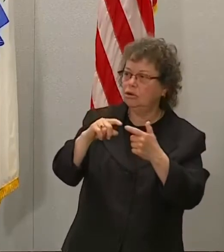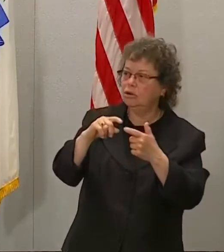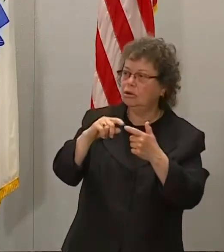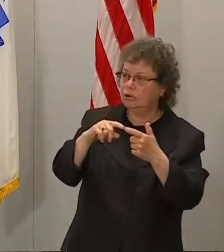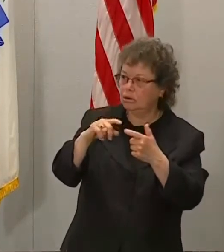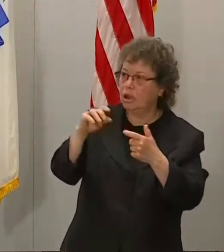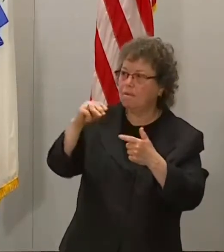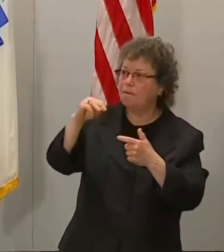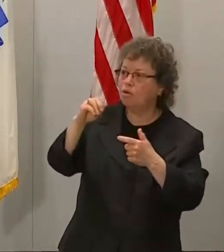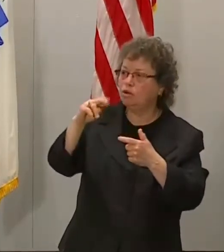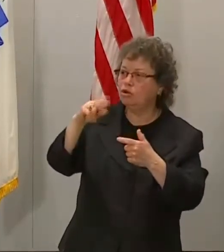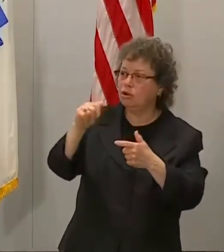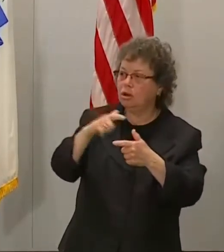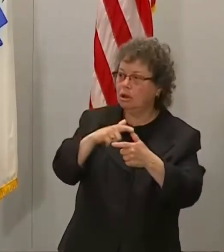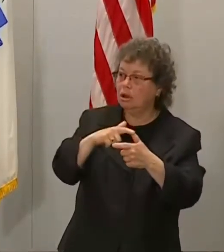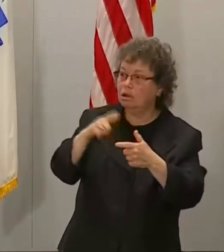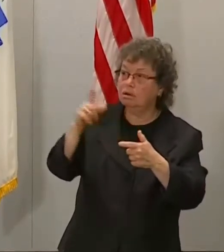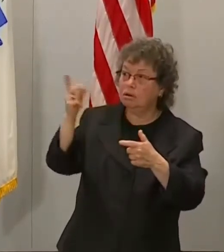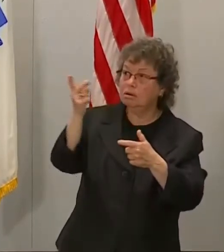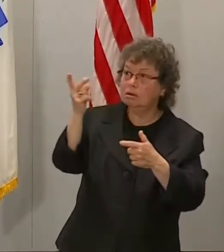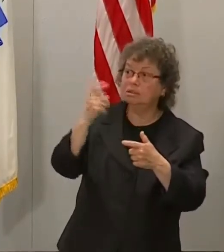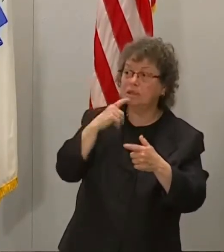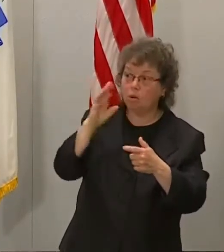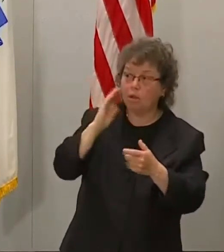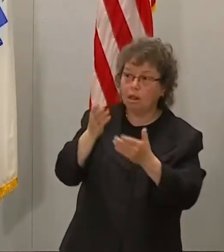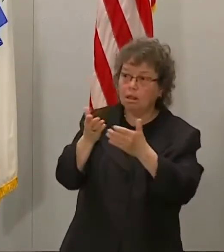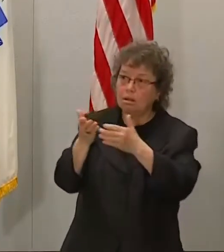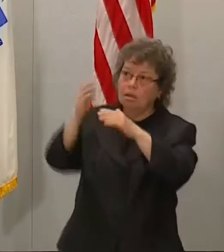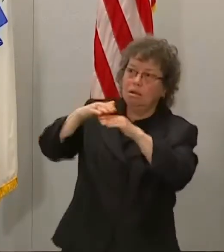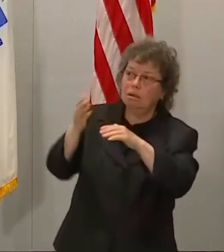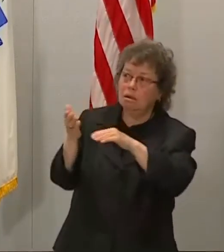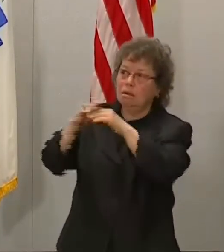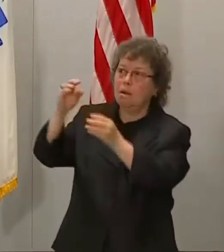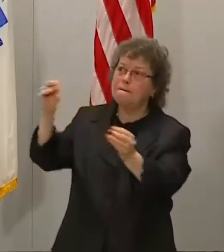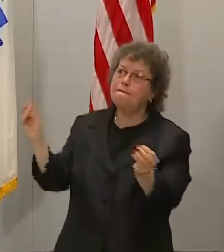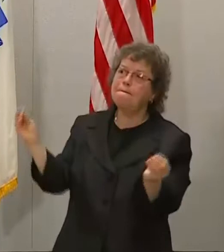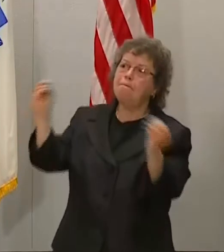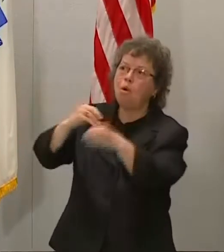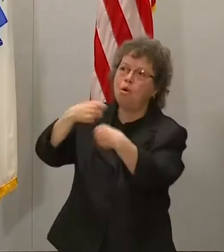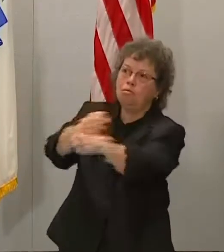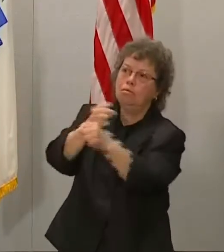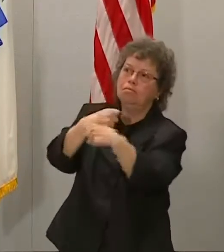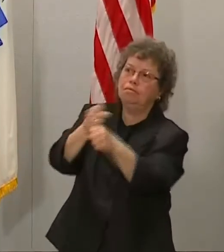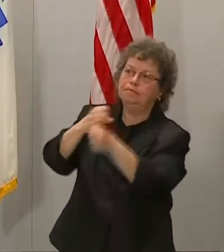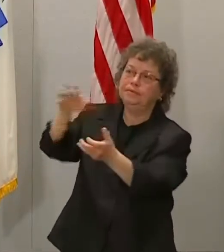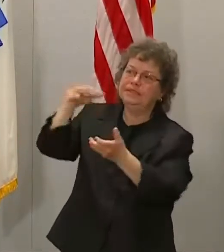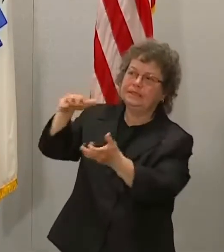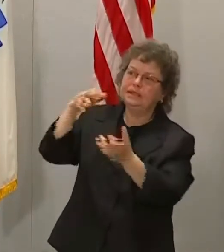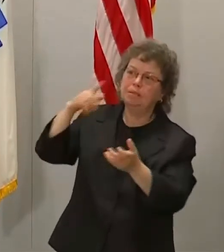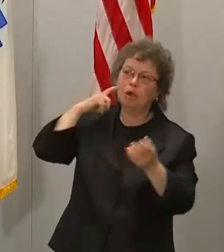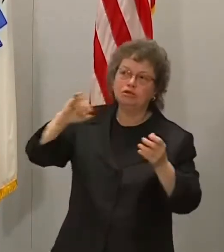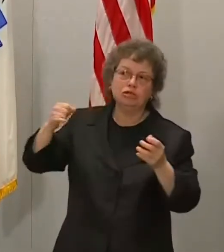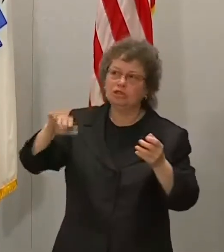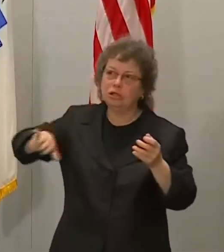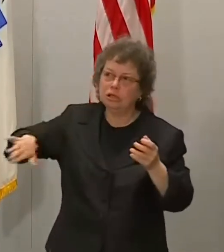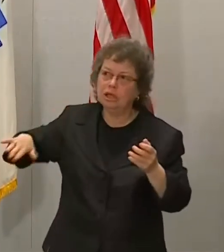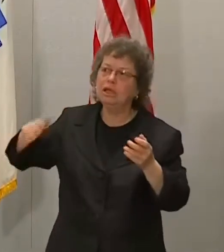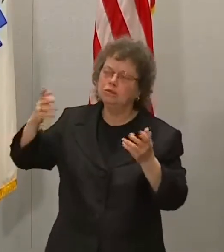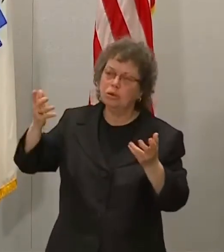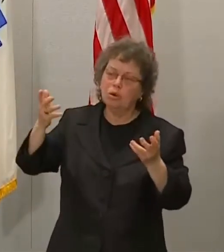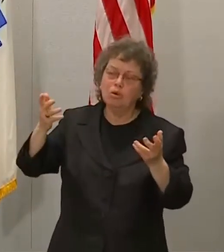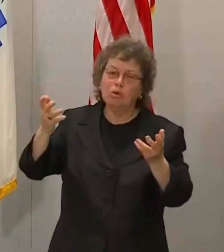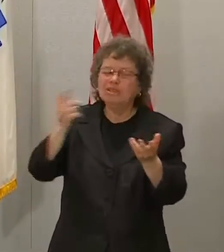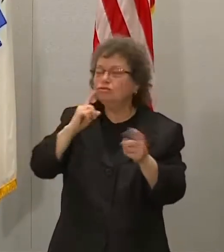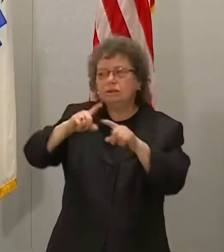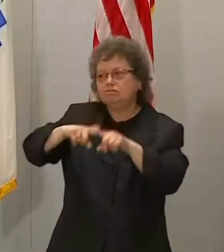production. Moderna sort of implied they would do the same thing. But I do think we will be able to have a significant, I mean, if